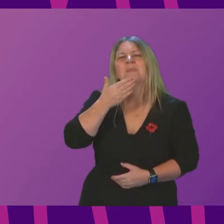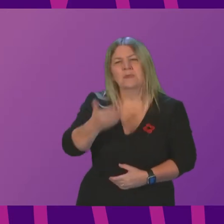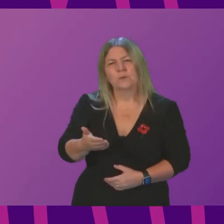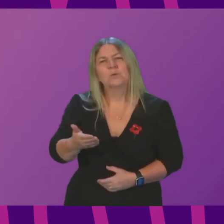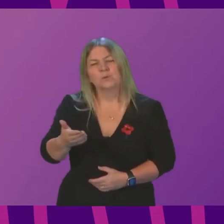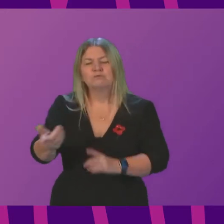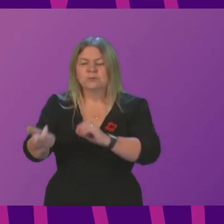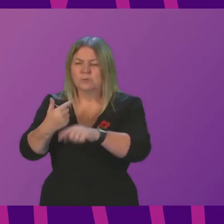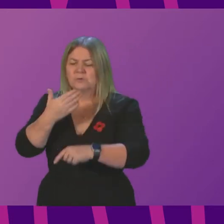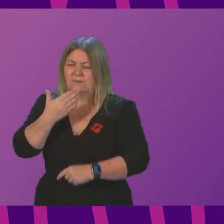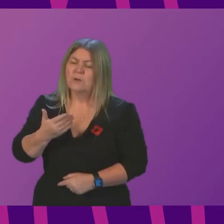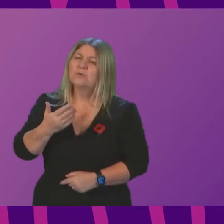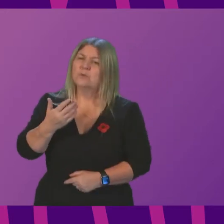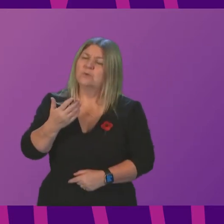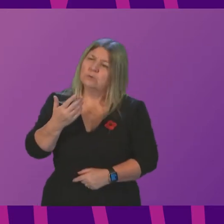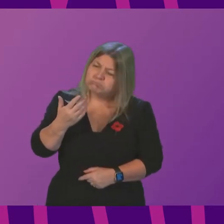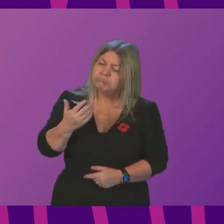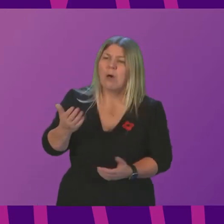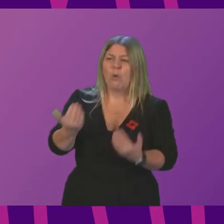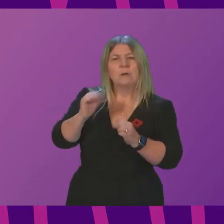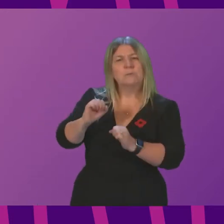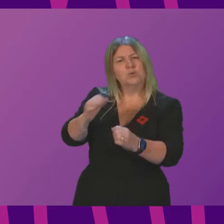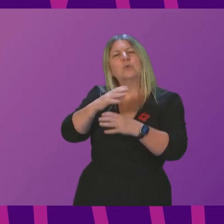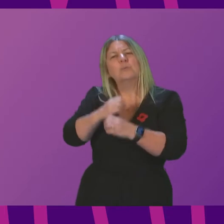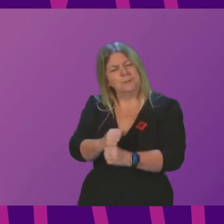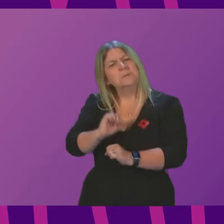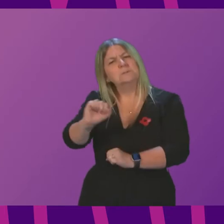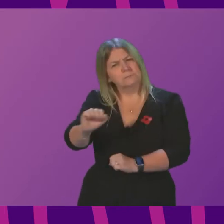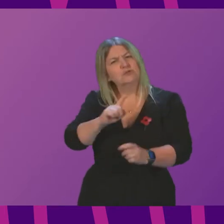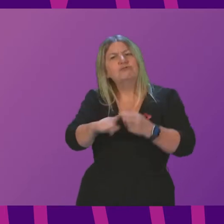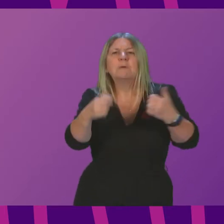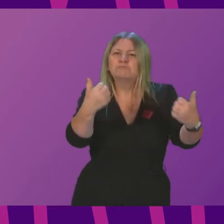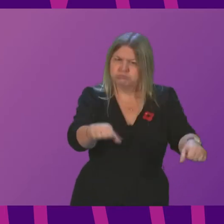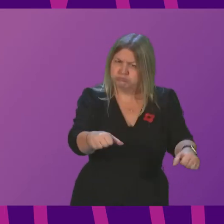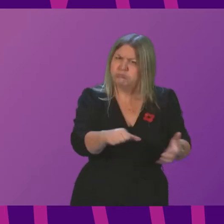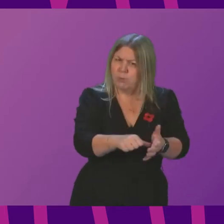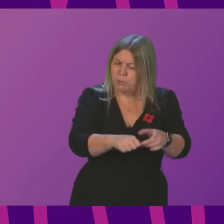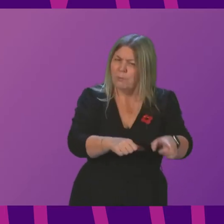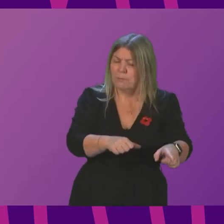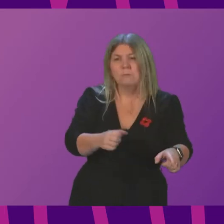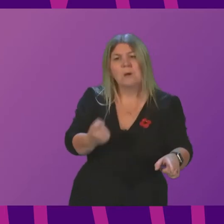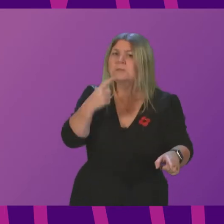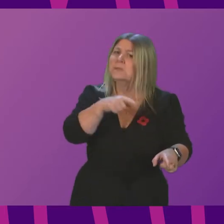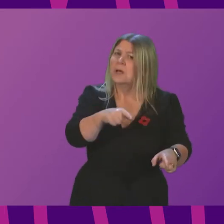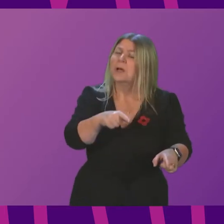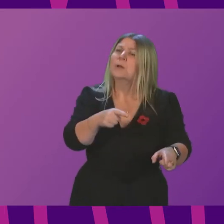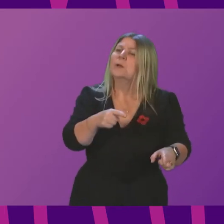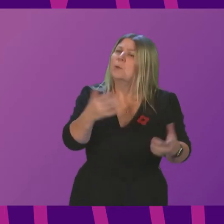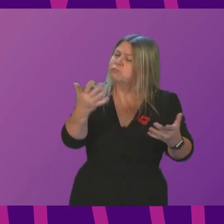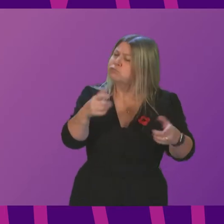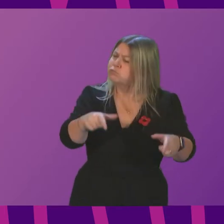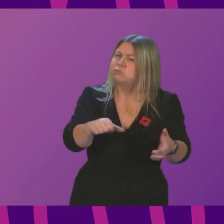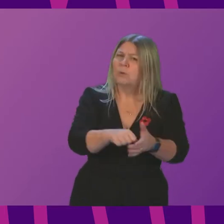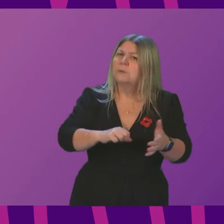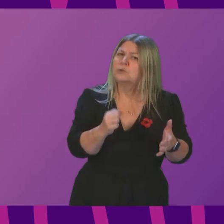Government's commitment to look at a way to address this issue. We all recognise the significant problems that Scotland has with drug